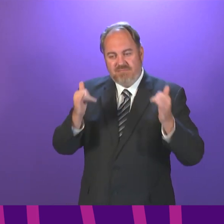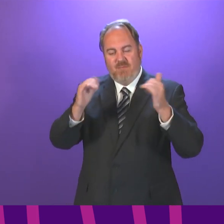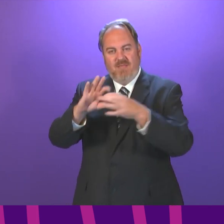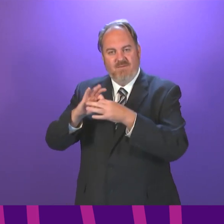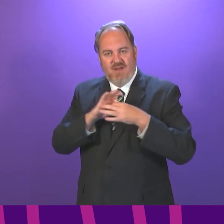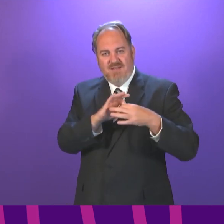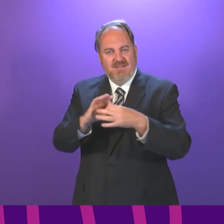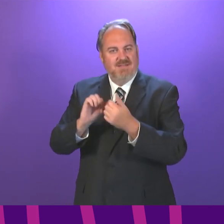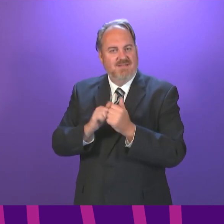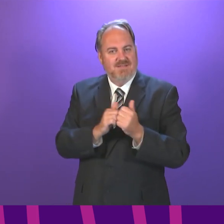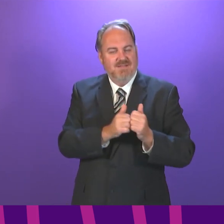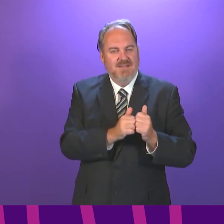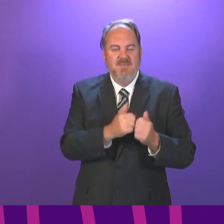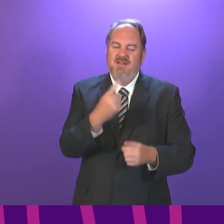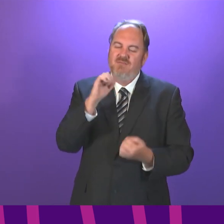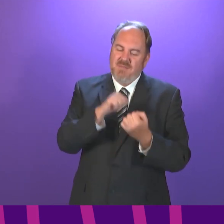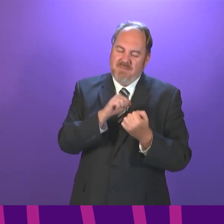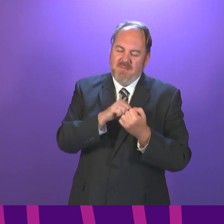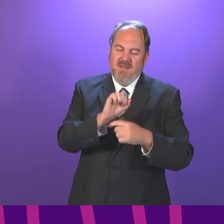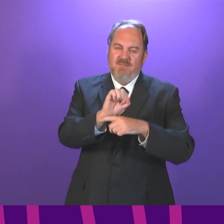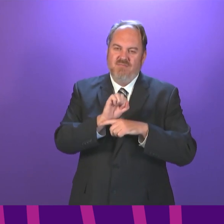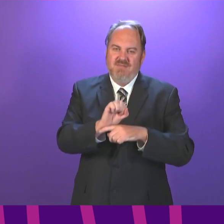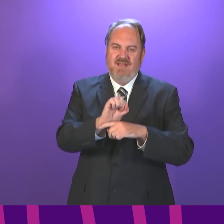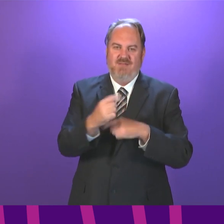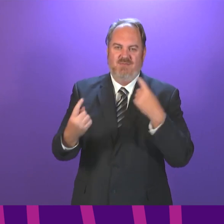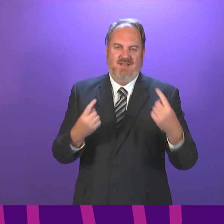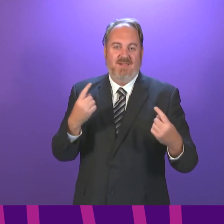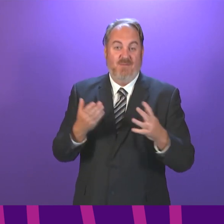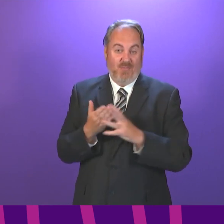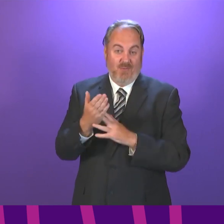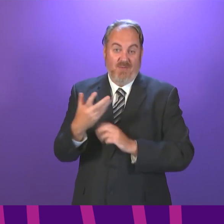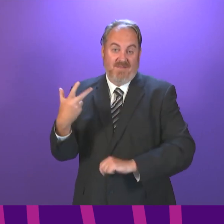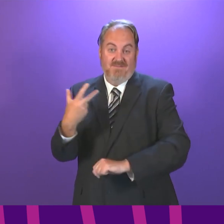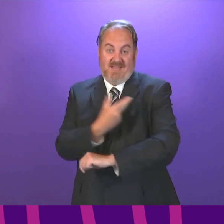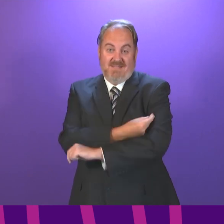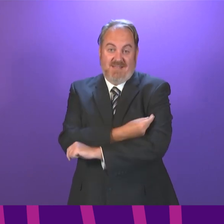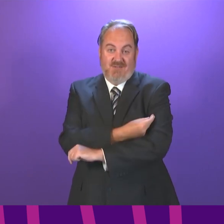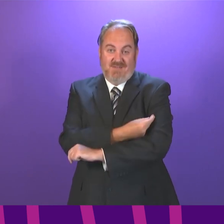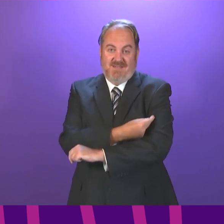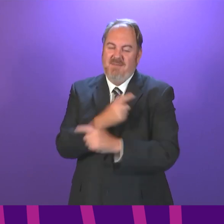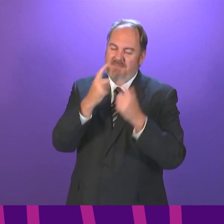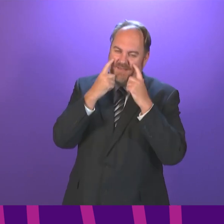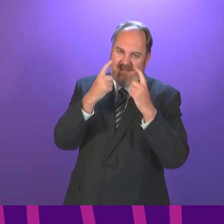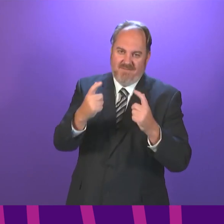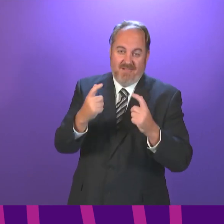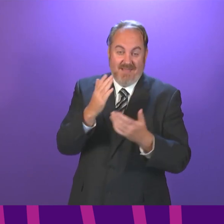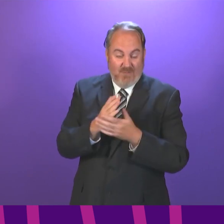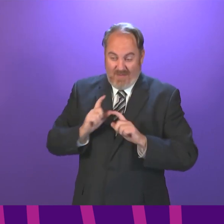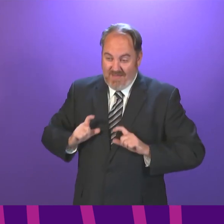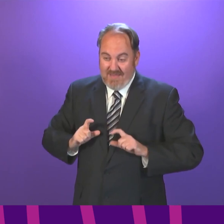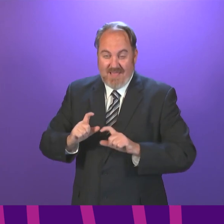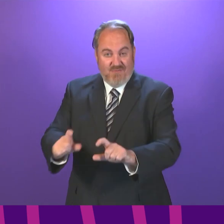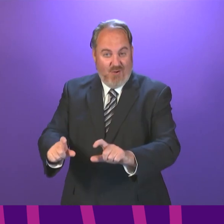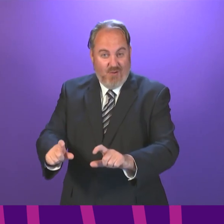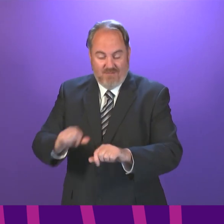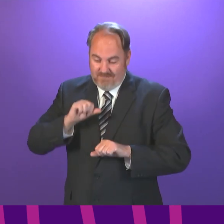protect yourself as you do so, principally through vaccination, and continue to take the greatest of care. If we all do that, we will